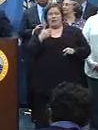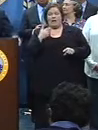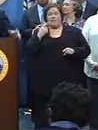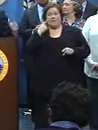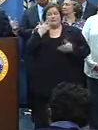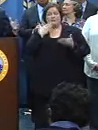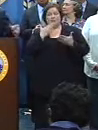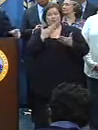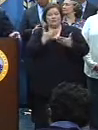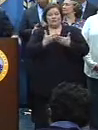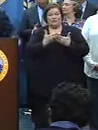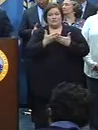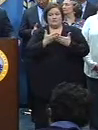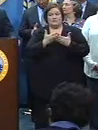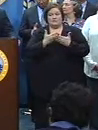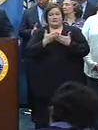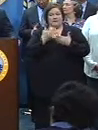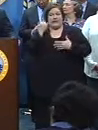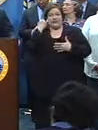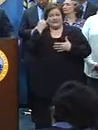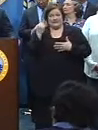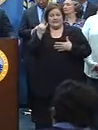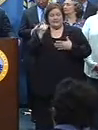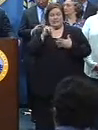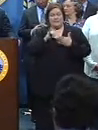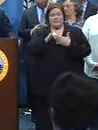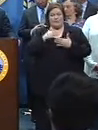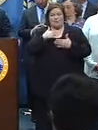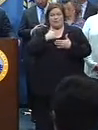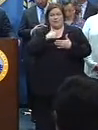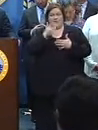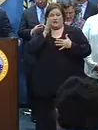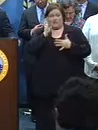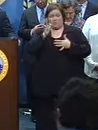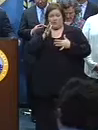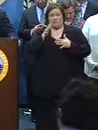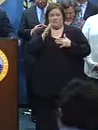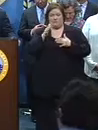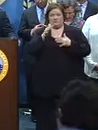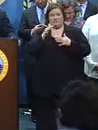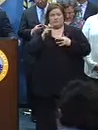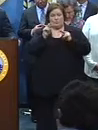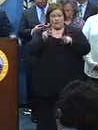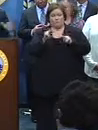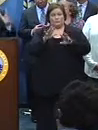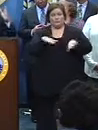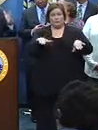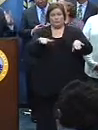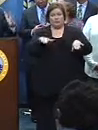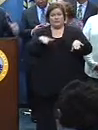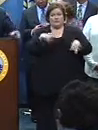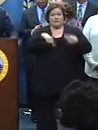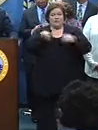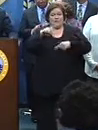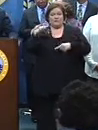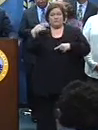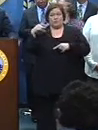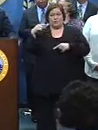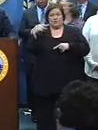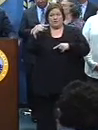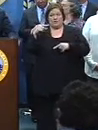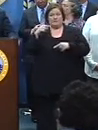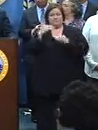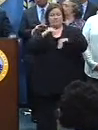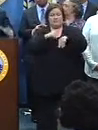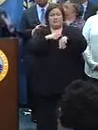I think it makes a lot of sense, and, you know, we will enforce it even-handedly and make it right. But anybody who drives down, you know, in that area,